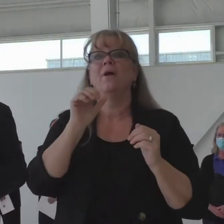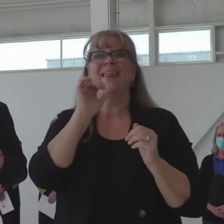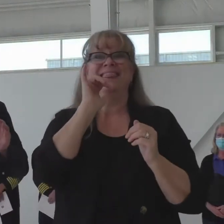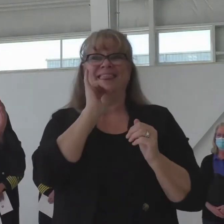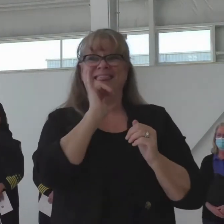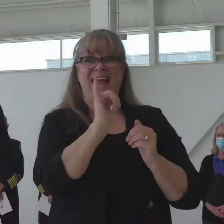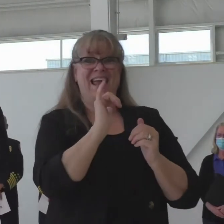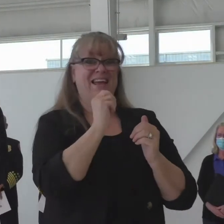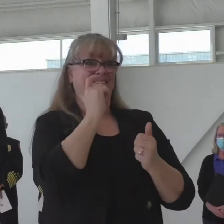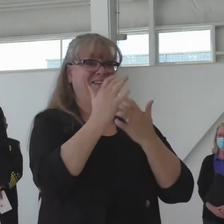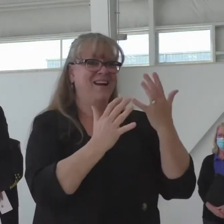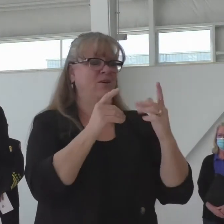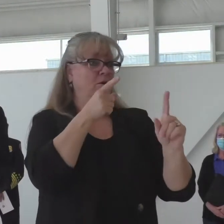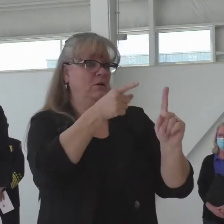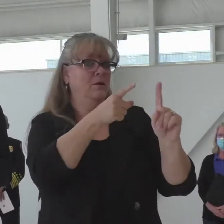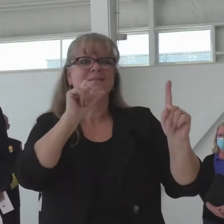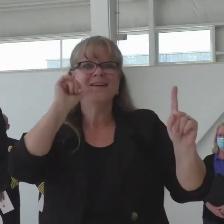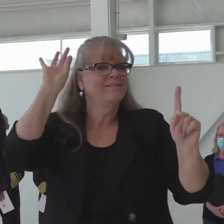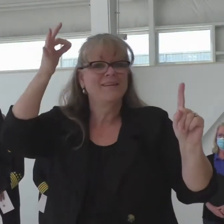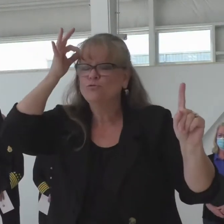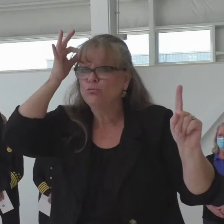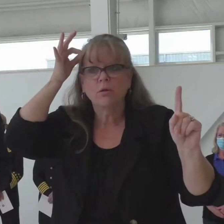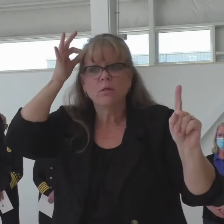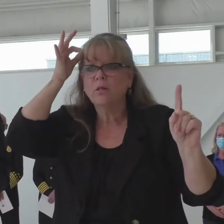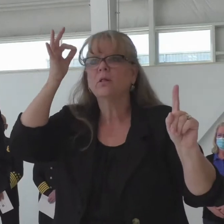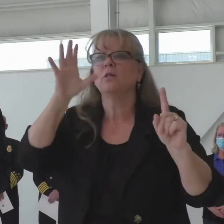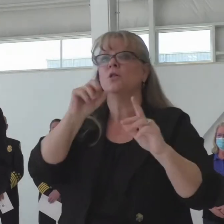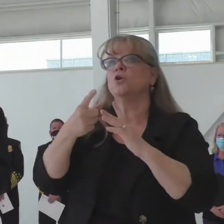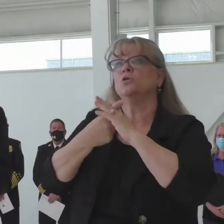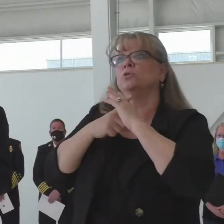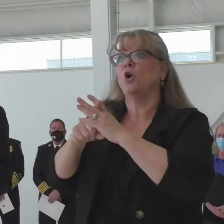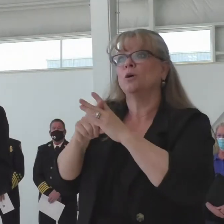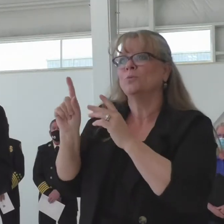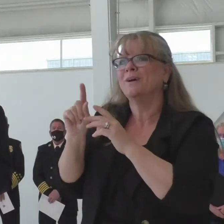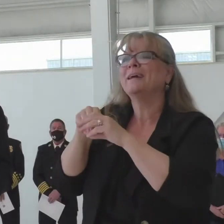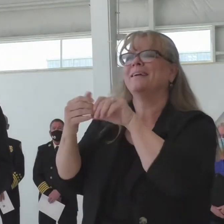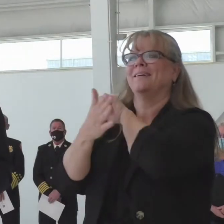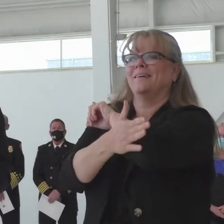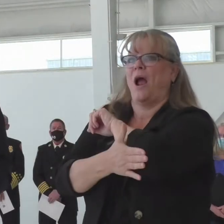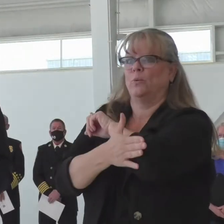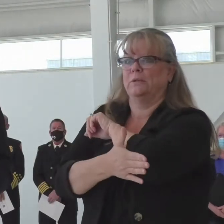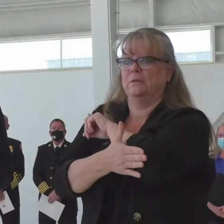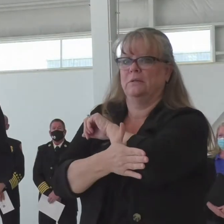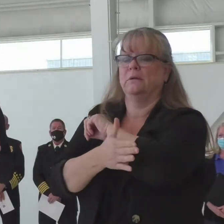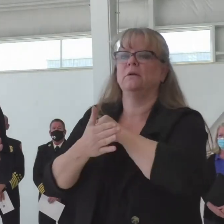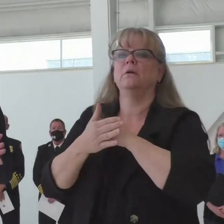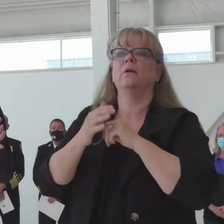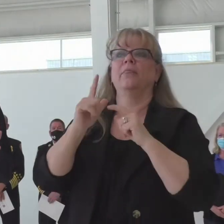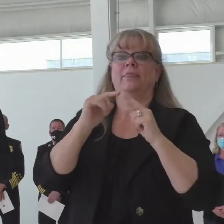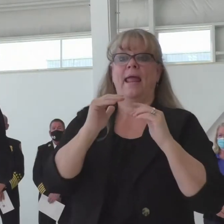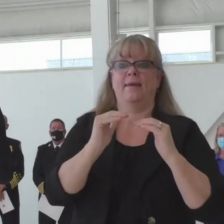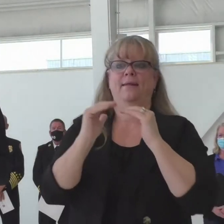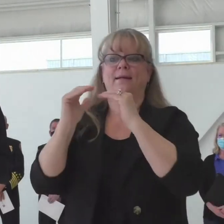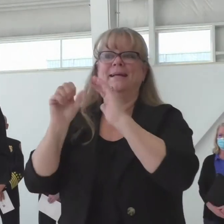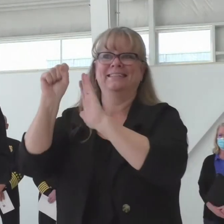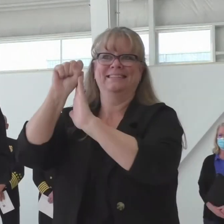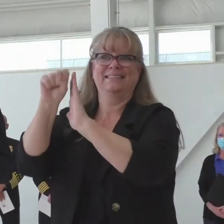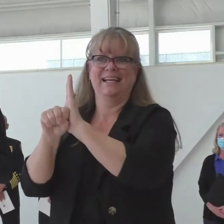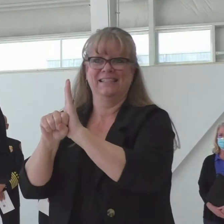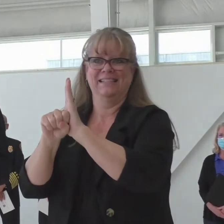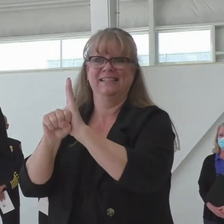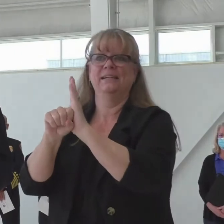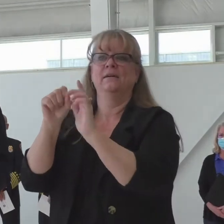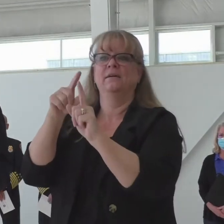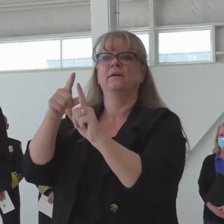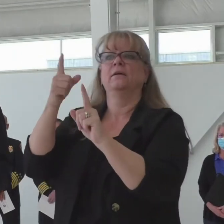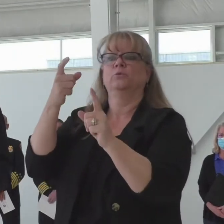local jurisdiction. First the county sheriff, finally to the state, led by the Division of Fire Prevention and Control. Of course, substantial parts of our state